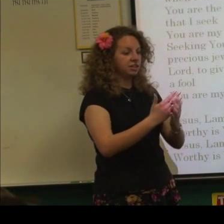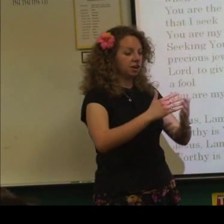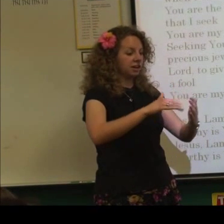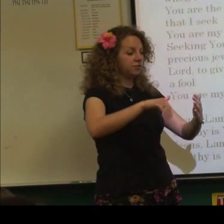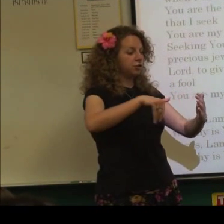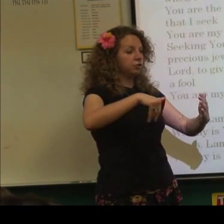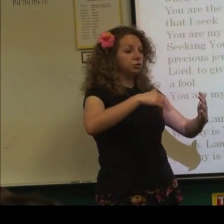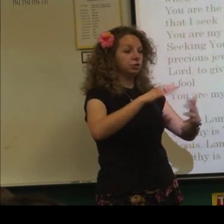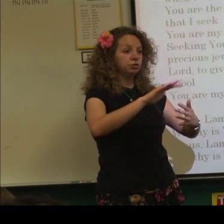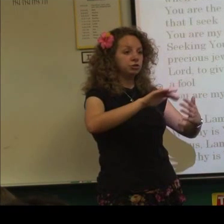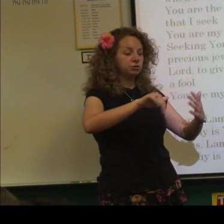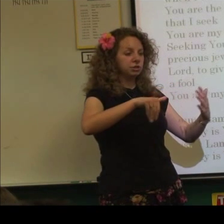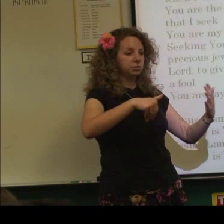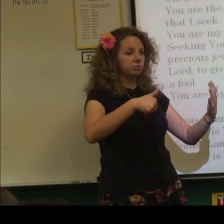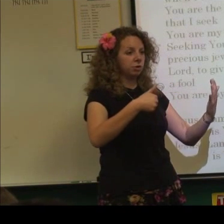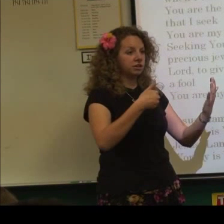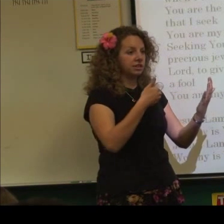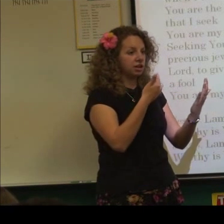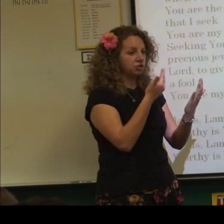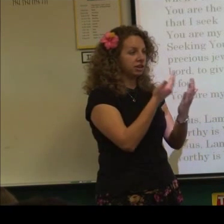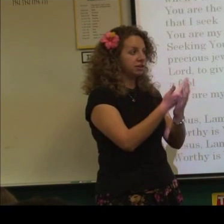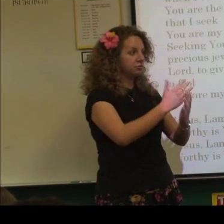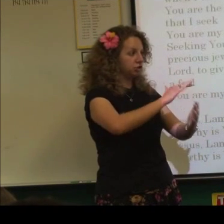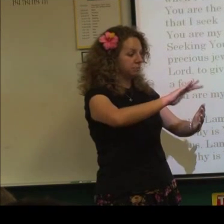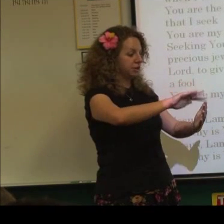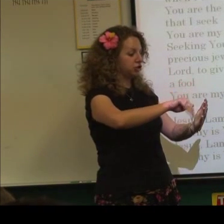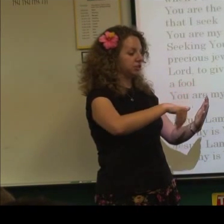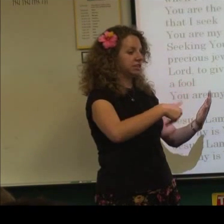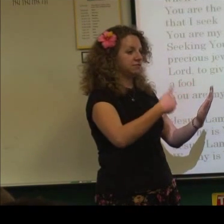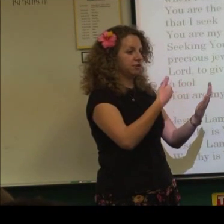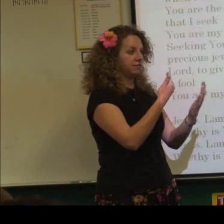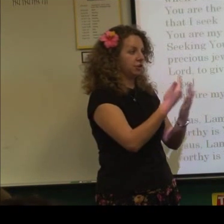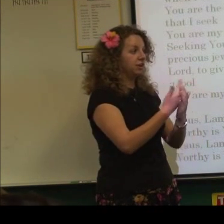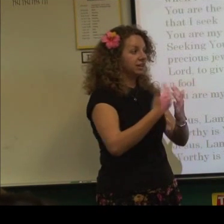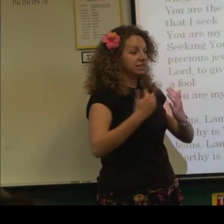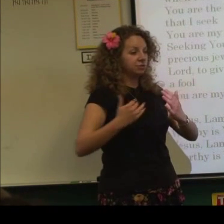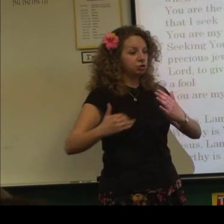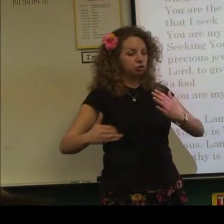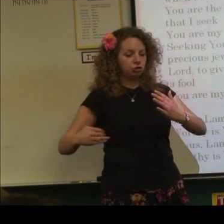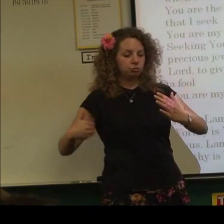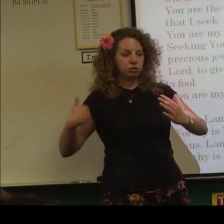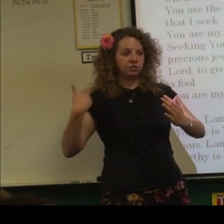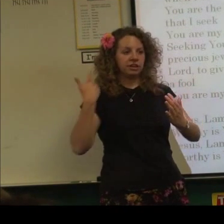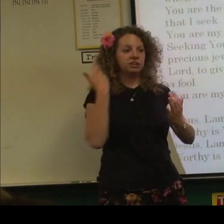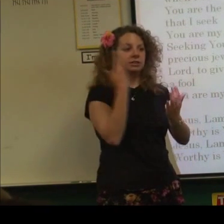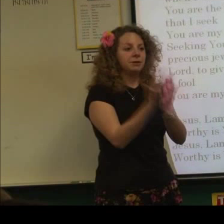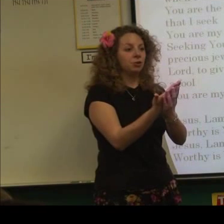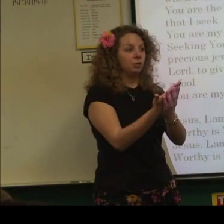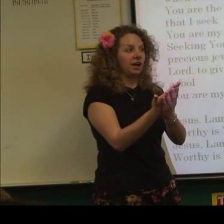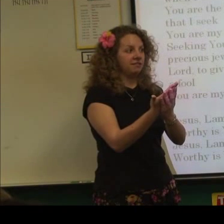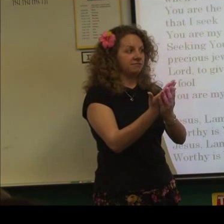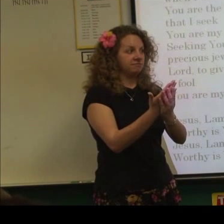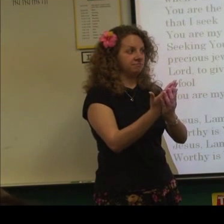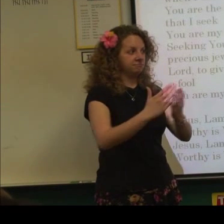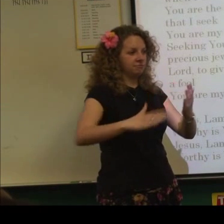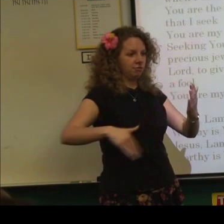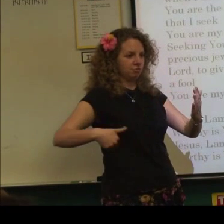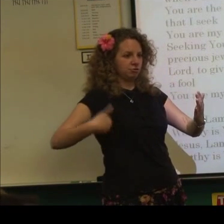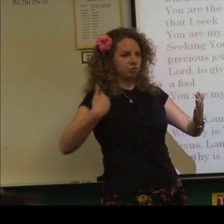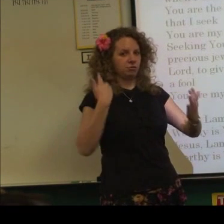Yeah, if you, so you can do this one more exaggerated, just make sure it's in front of you. Because if you do too much over here, it's going to be arrive. You